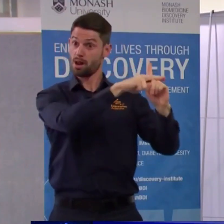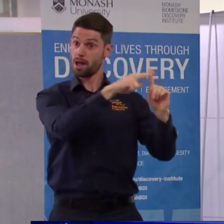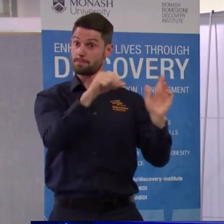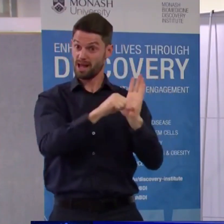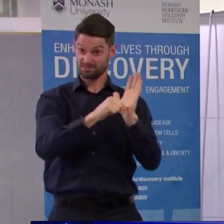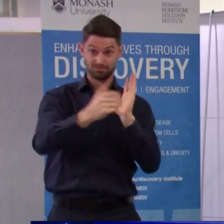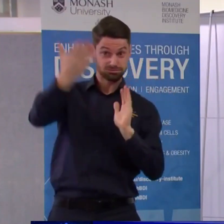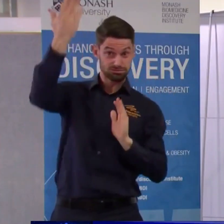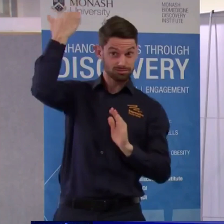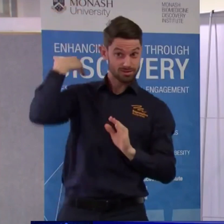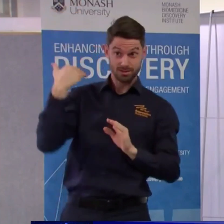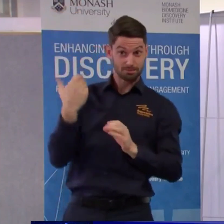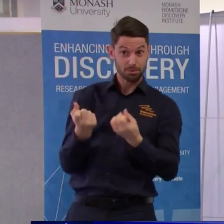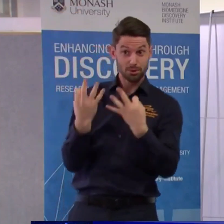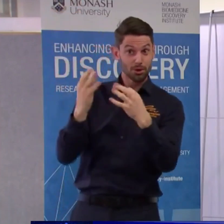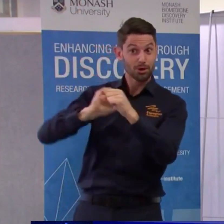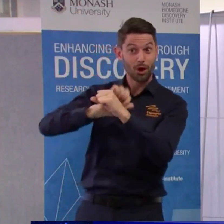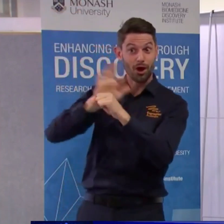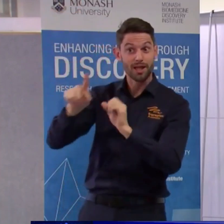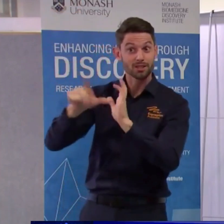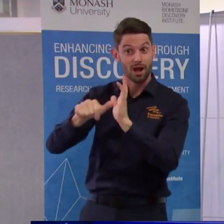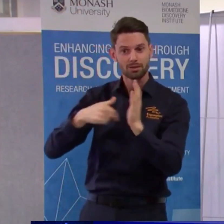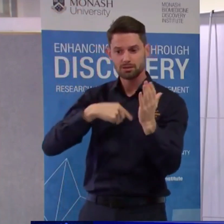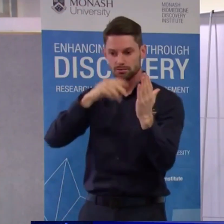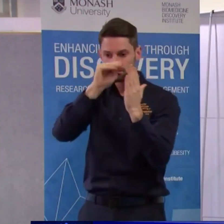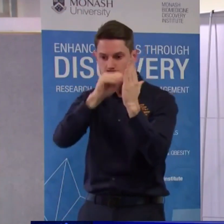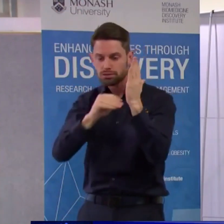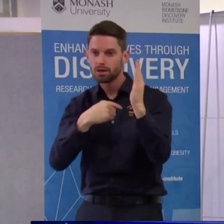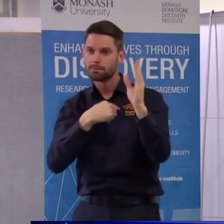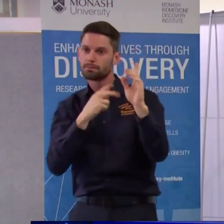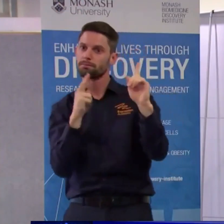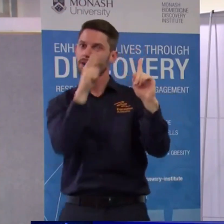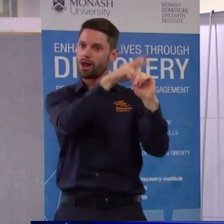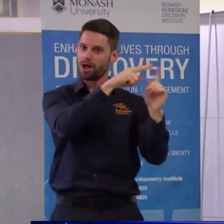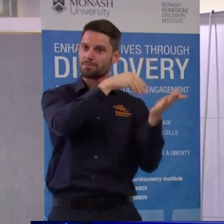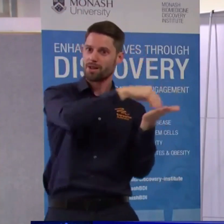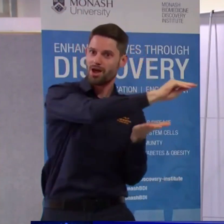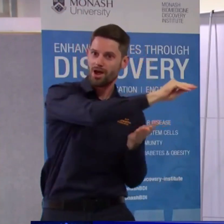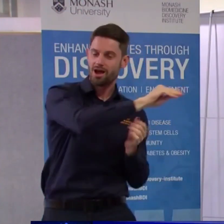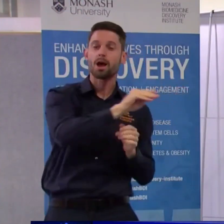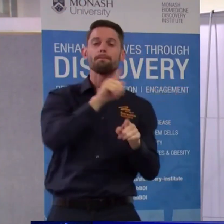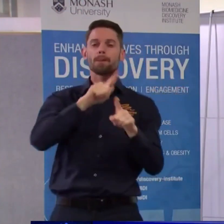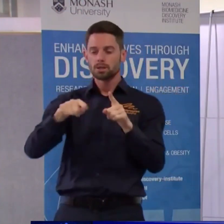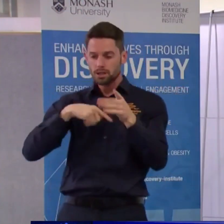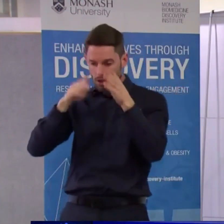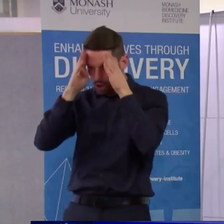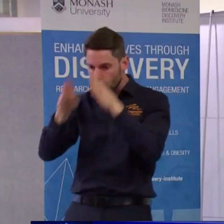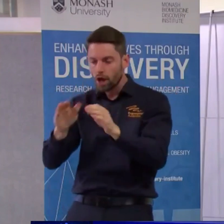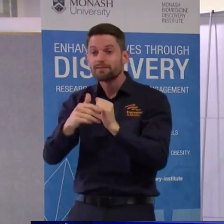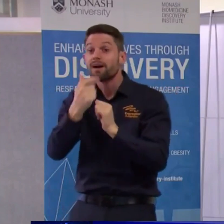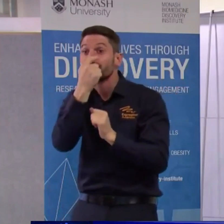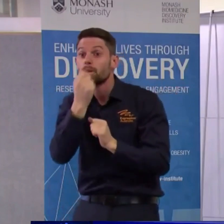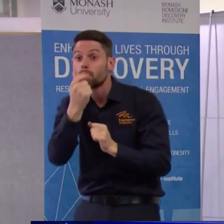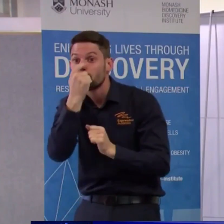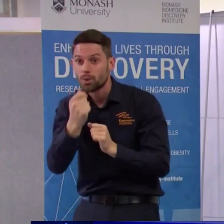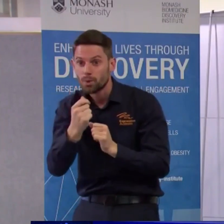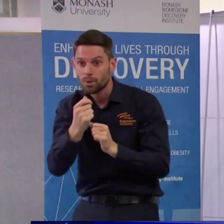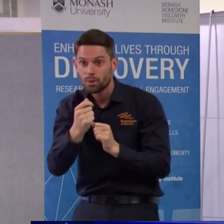didn't know about COVID and my work is mainly in influenza but clearly it's very you know very